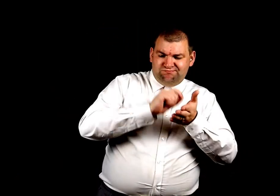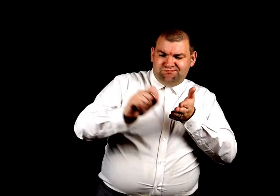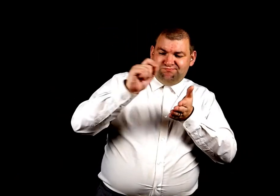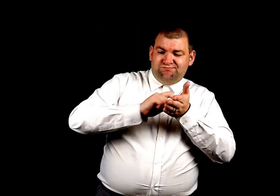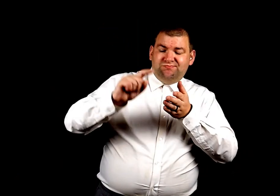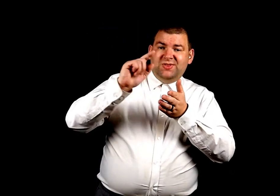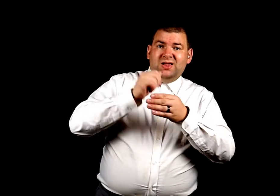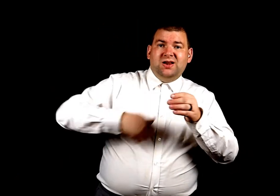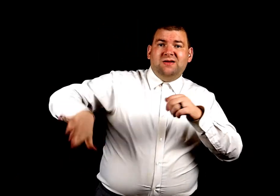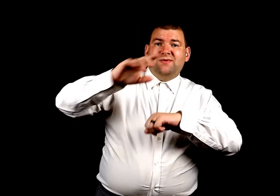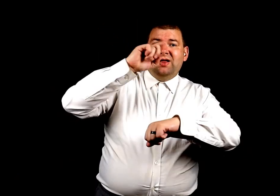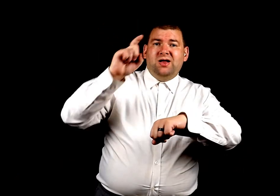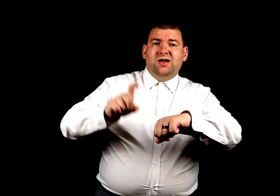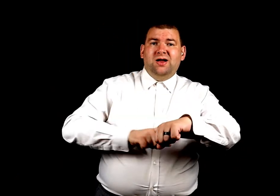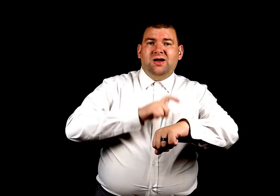the sands of time